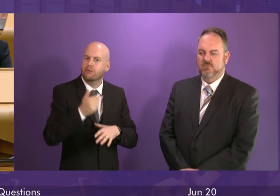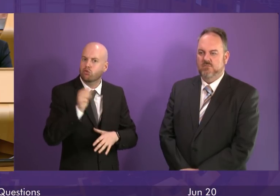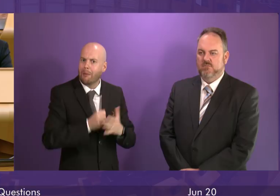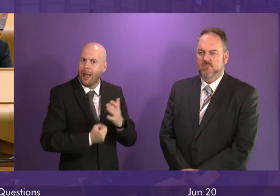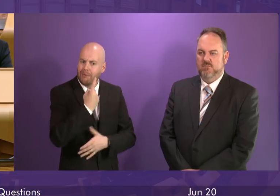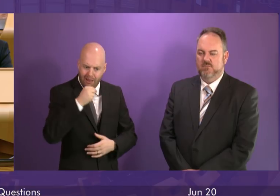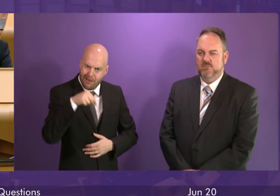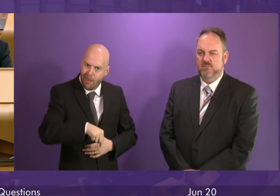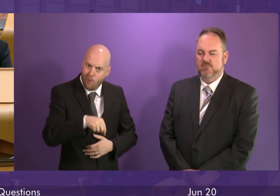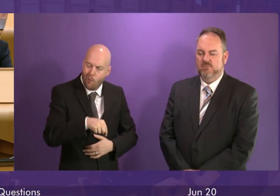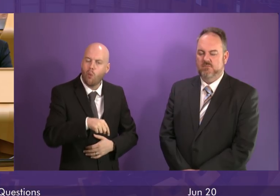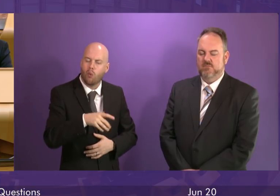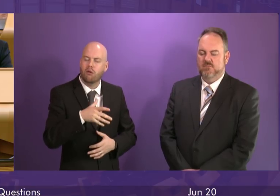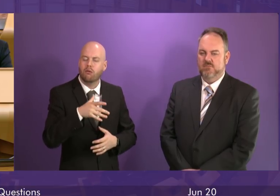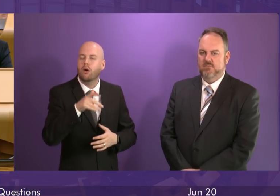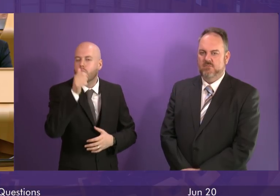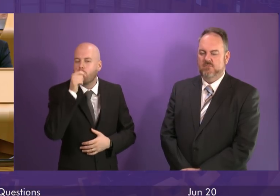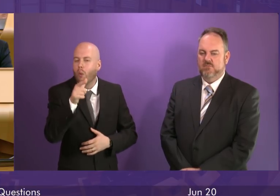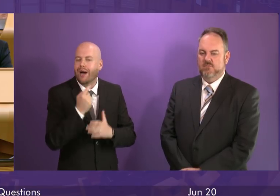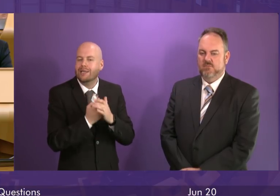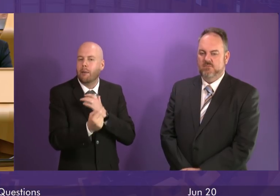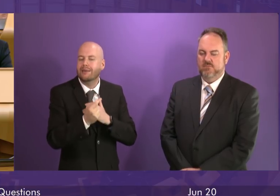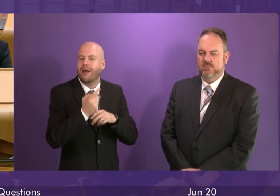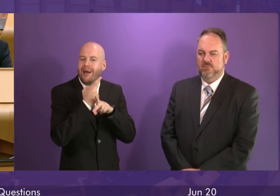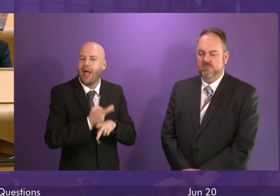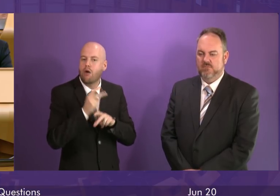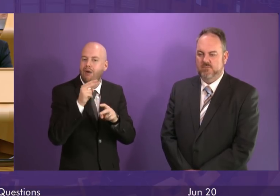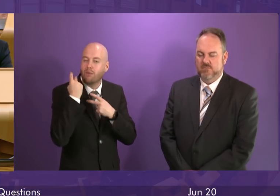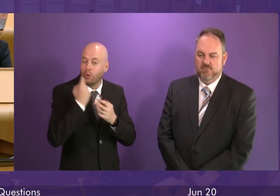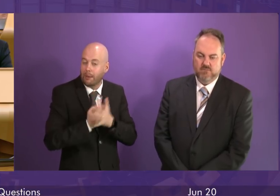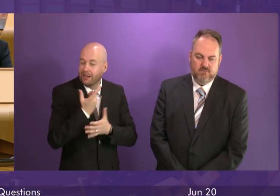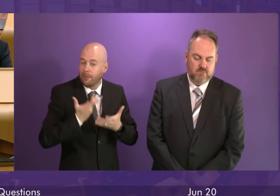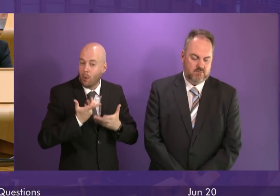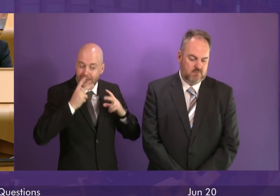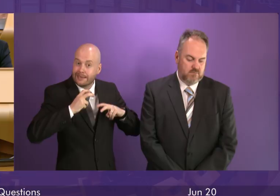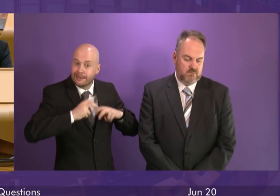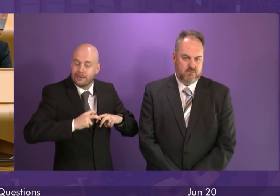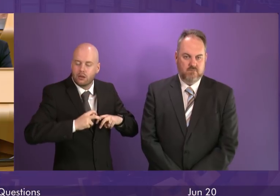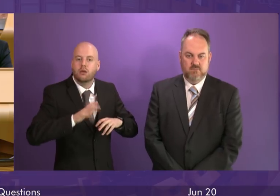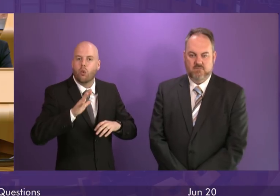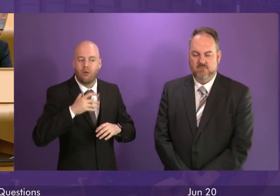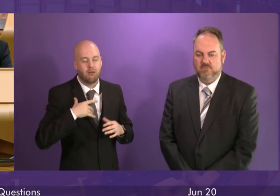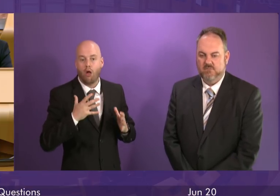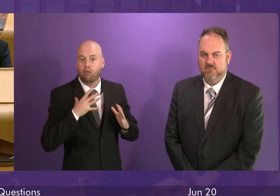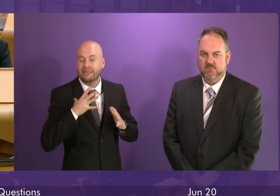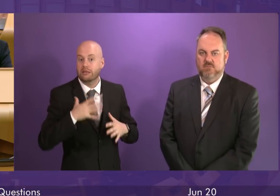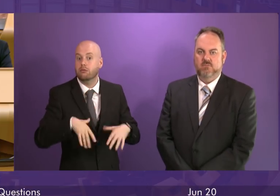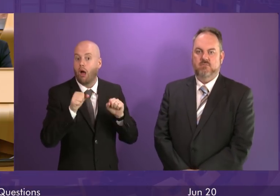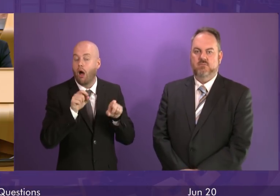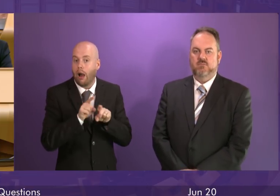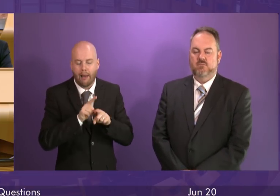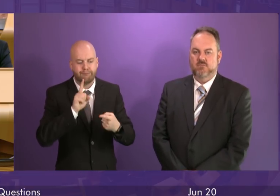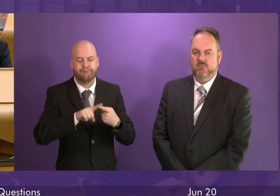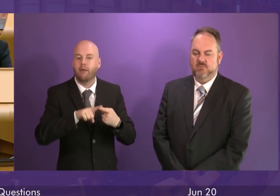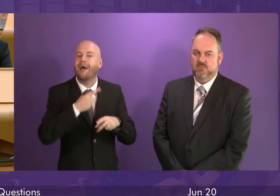independent care review is underway and I gave a commitment to them that we would do exactly that. have already taken action for example the care experienced